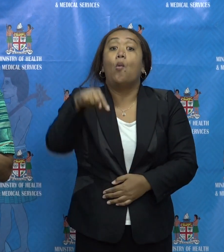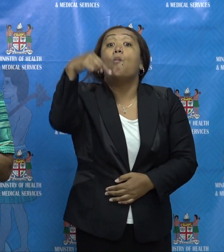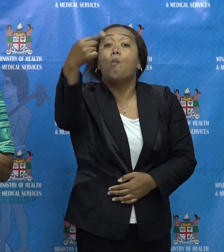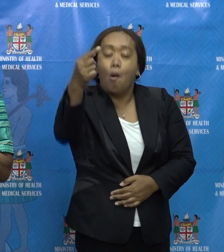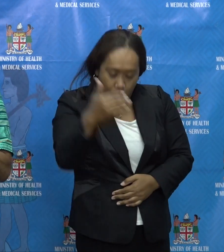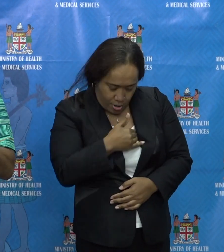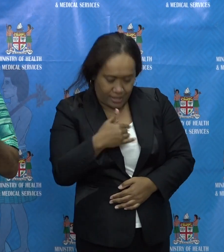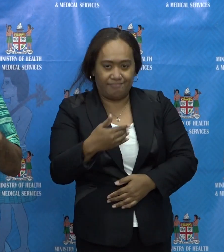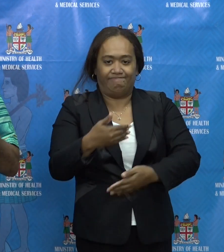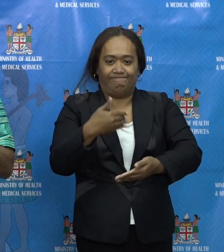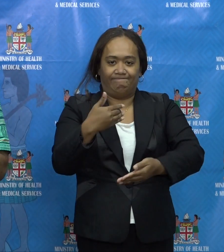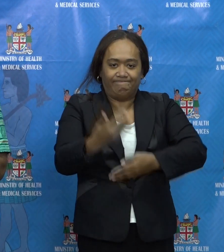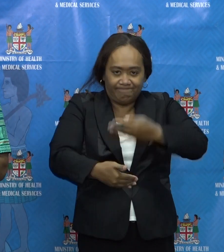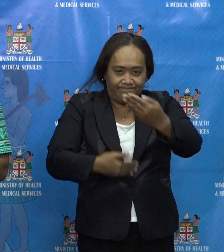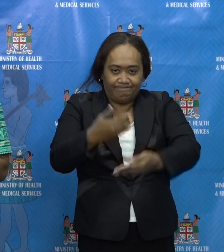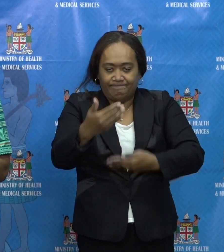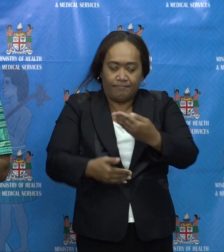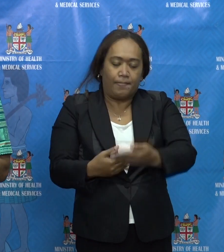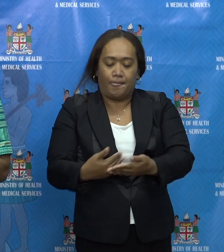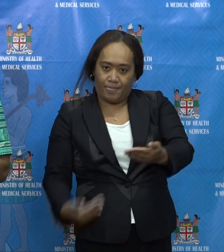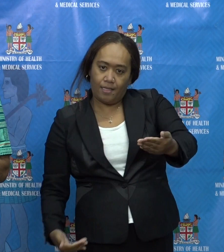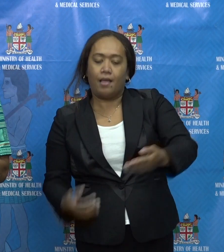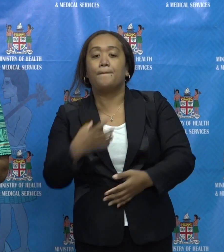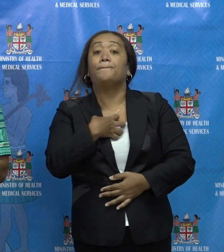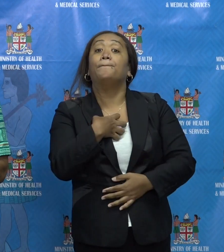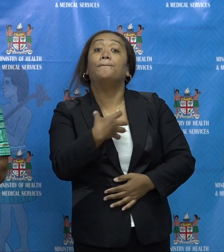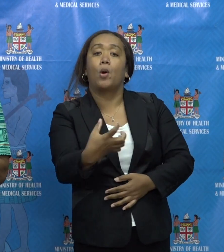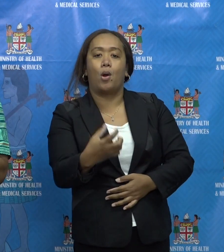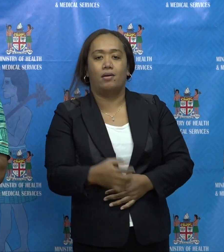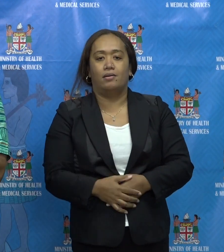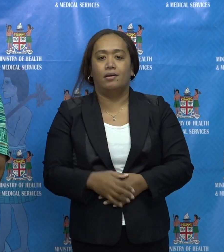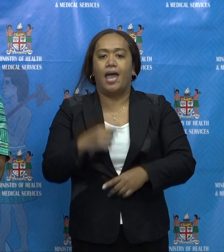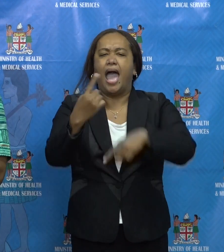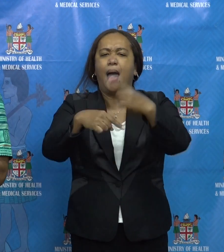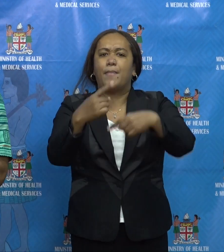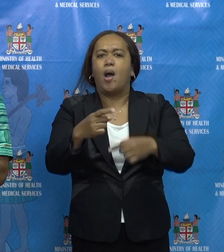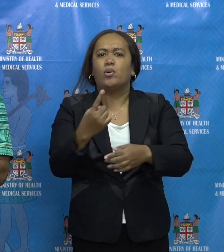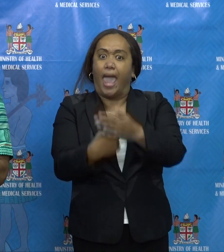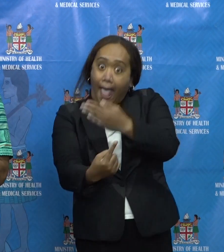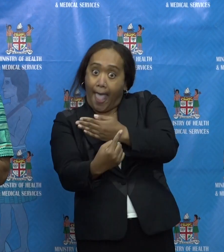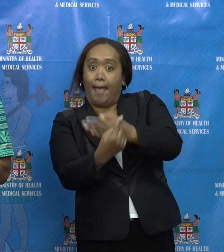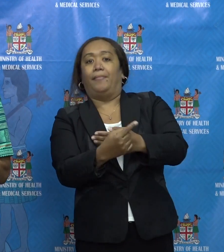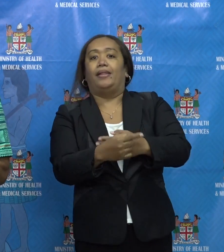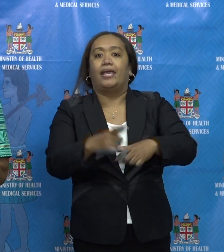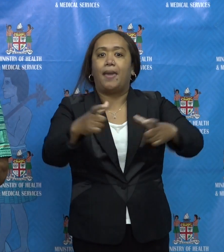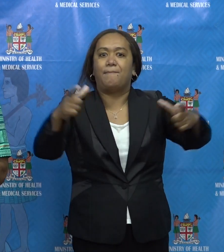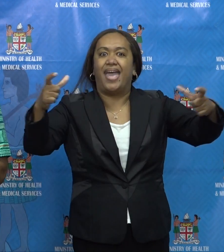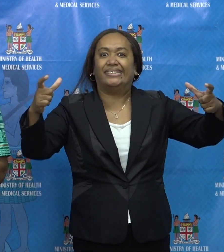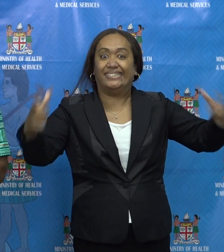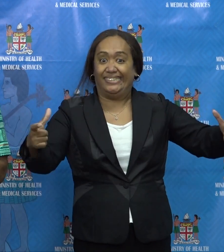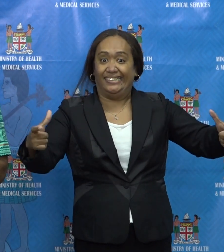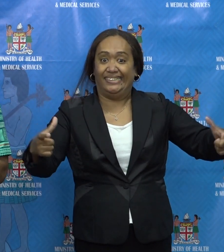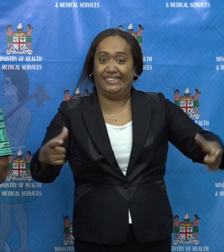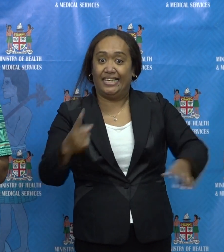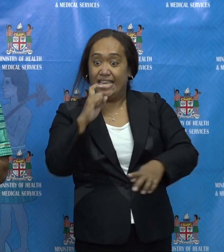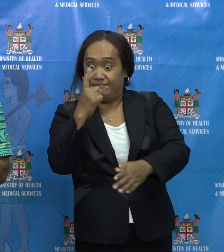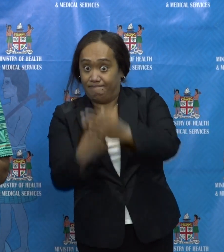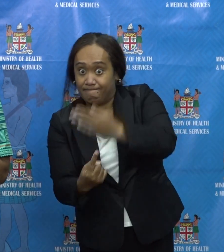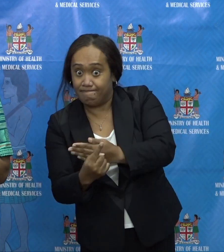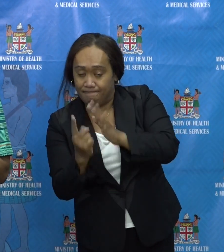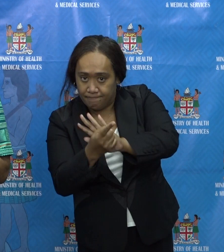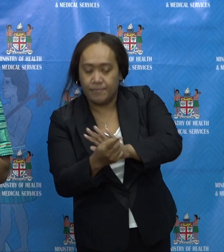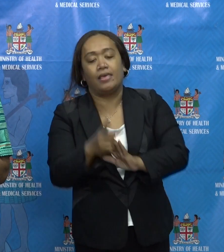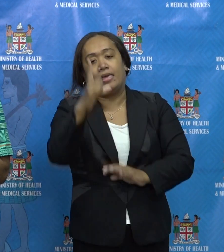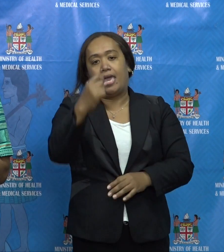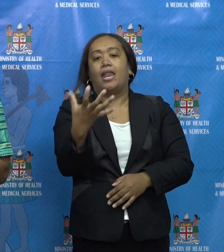further plans about creating our surge capacity. As I said, we always plan to stay 50 beds until the last patient, and